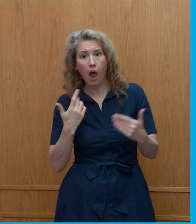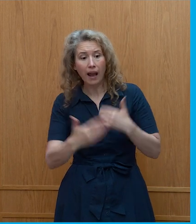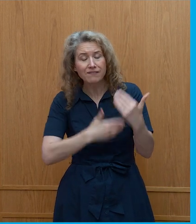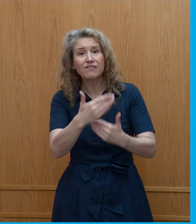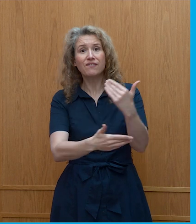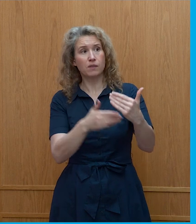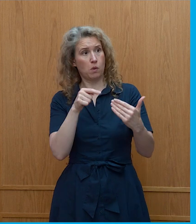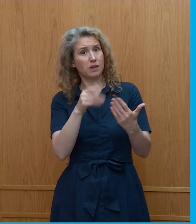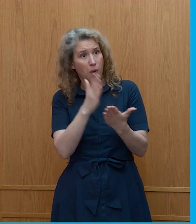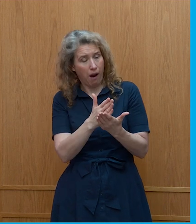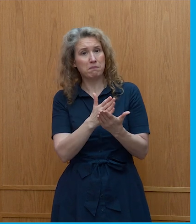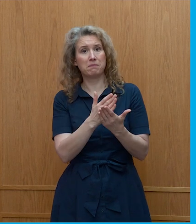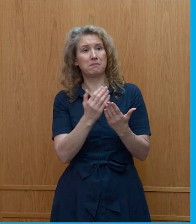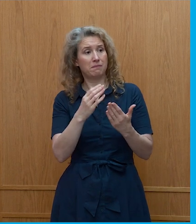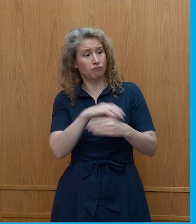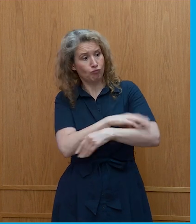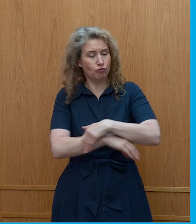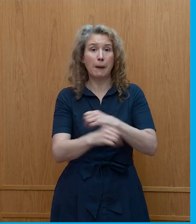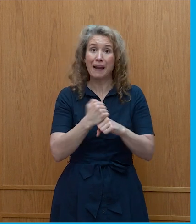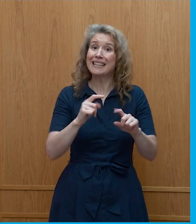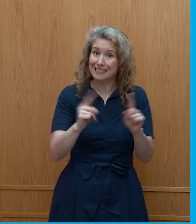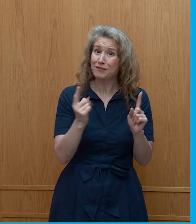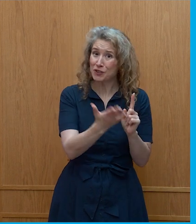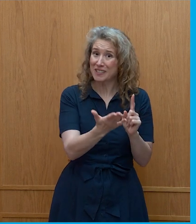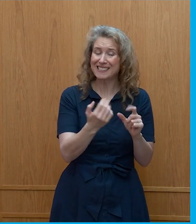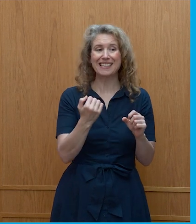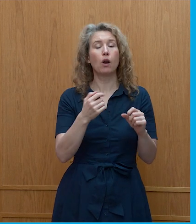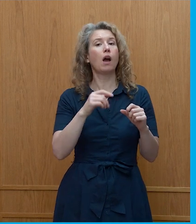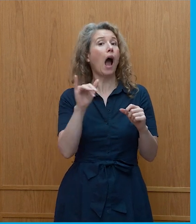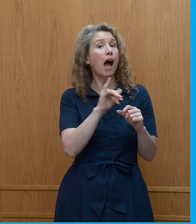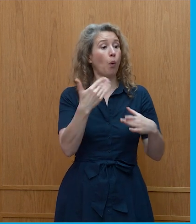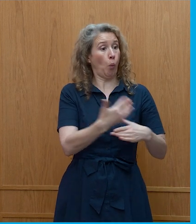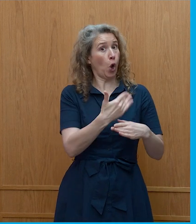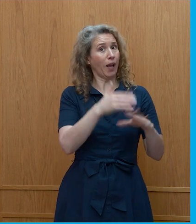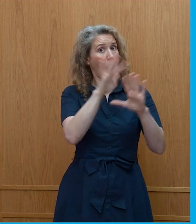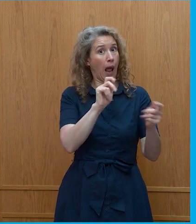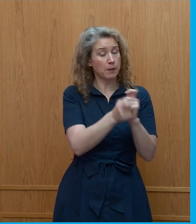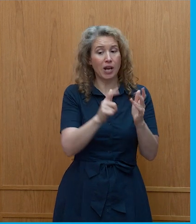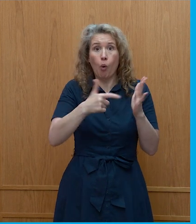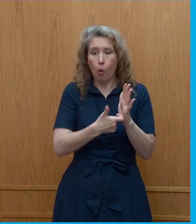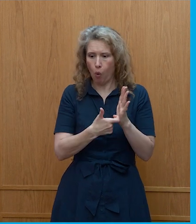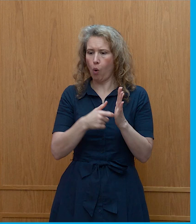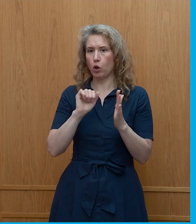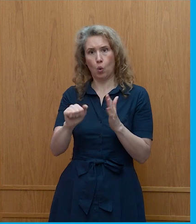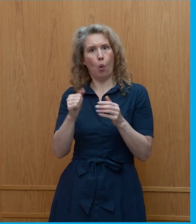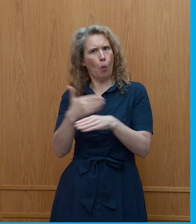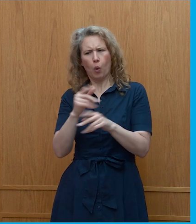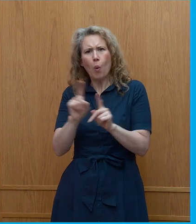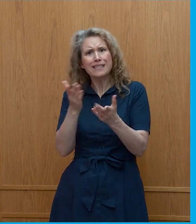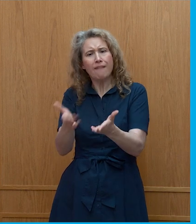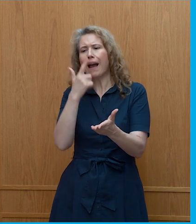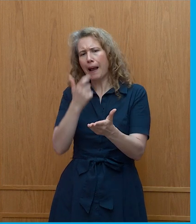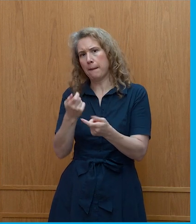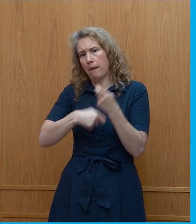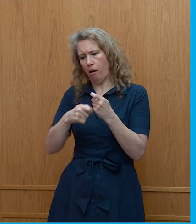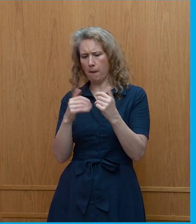either actively do something about climate change or do whatever they want to do in a climate-friendly way because that is